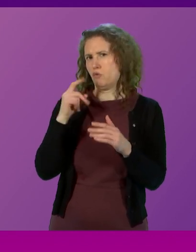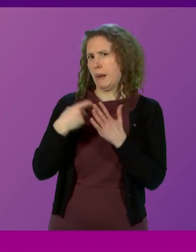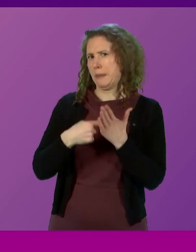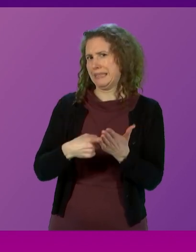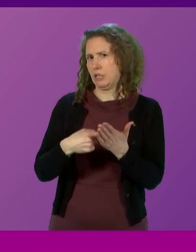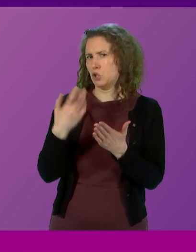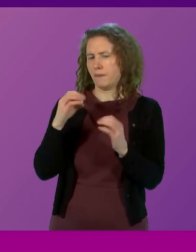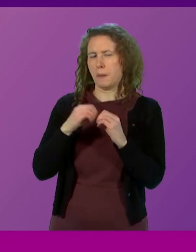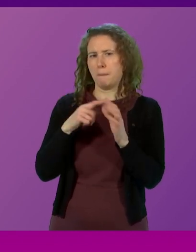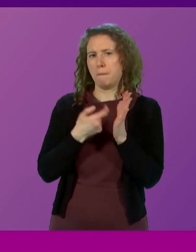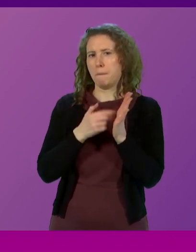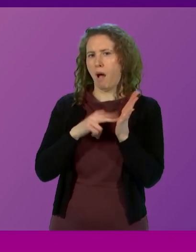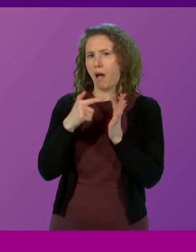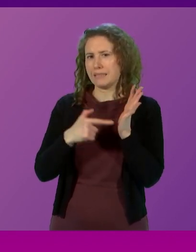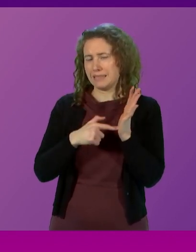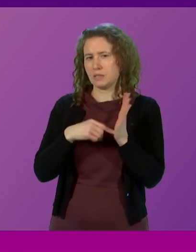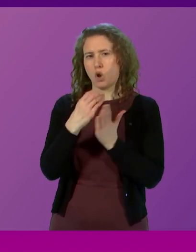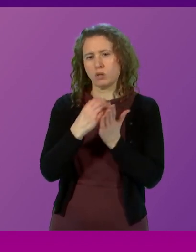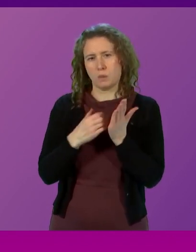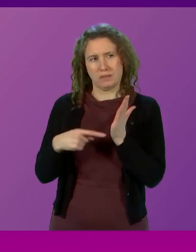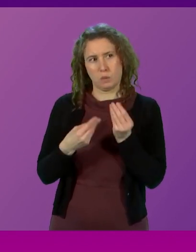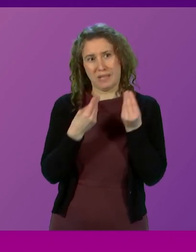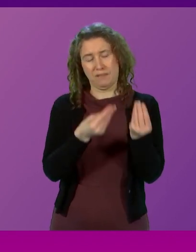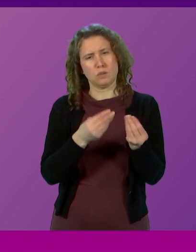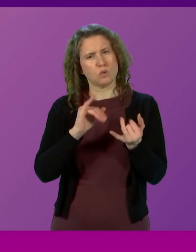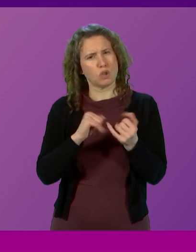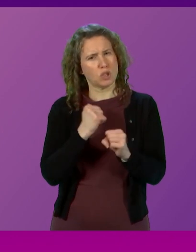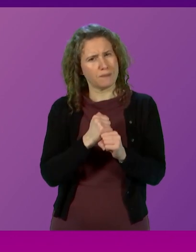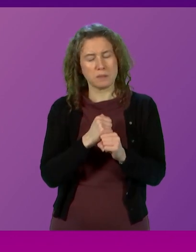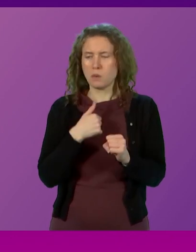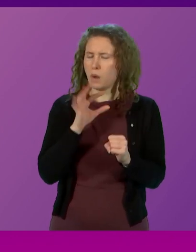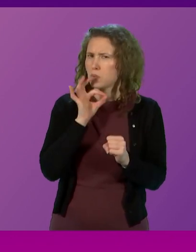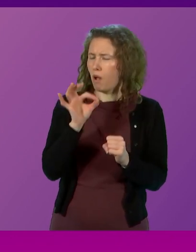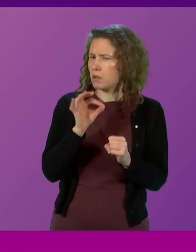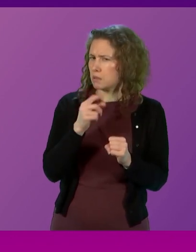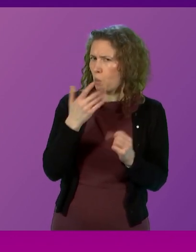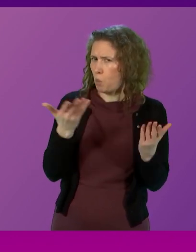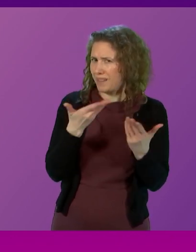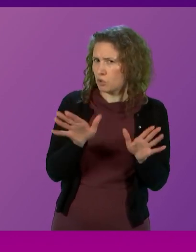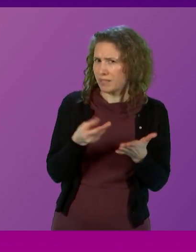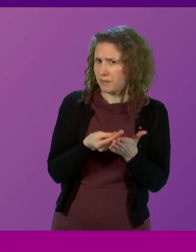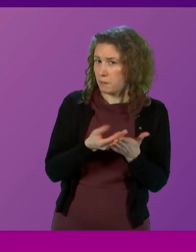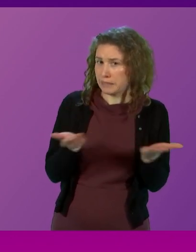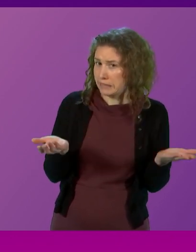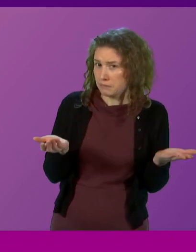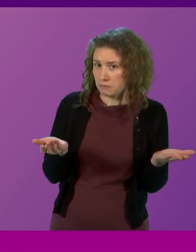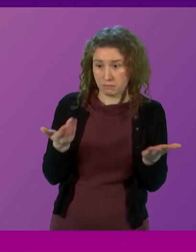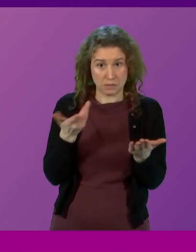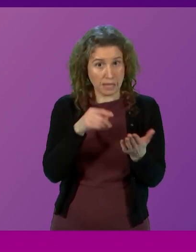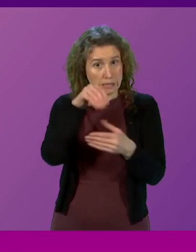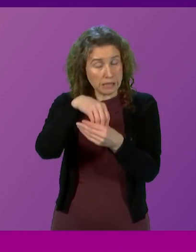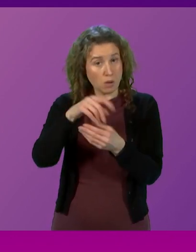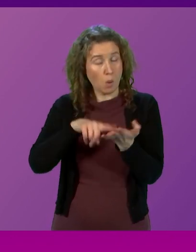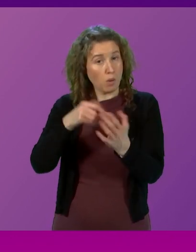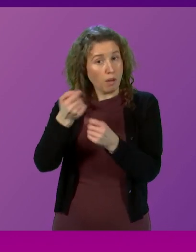to the Scottish Government for education. So can I ask him to confirm where the rest of that money is, perhaps in local government